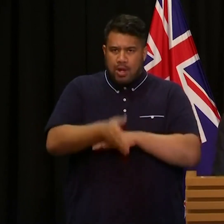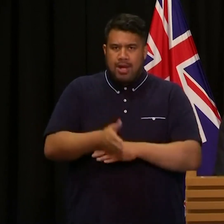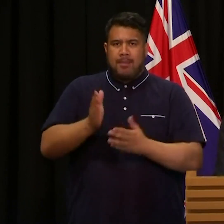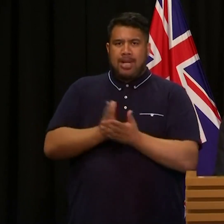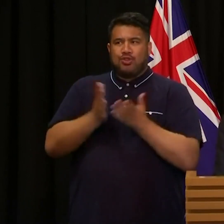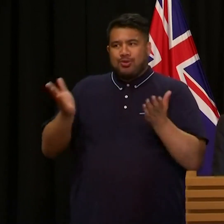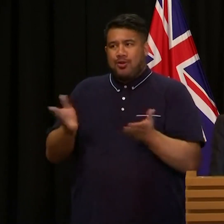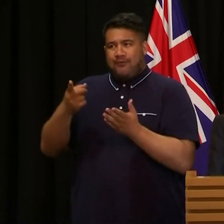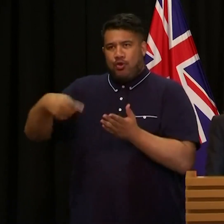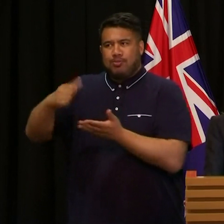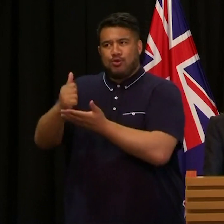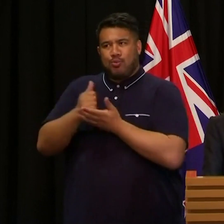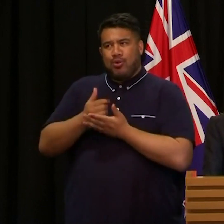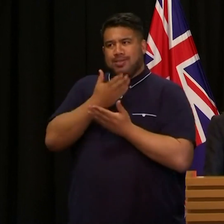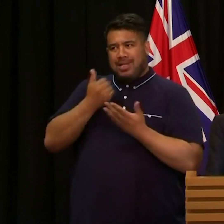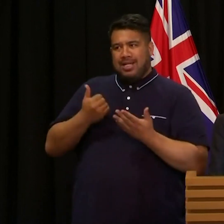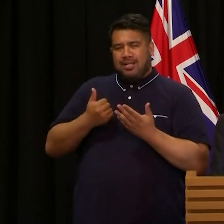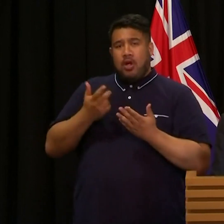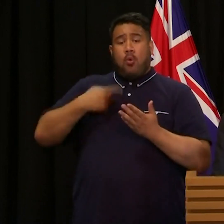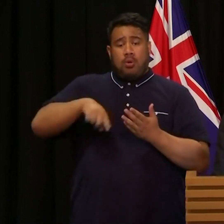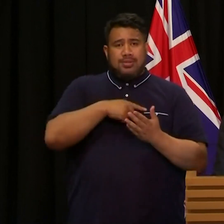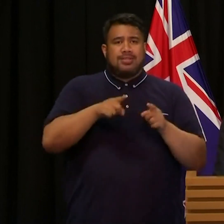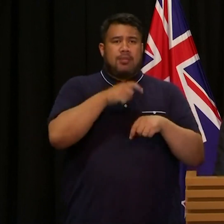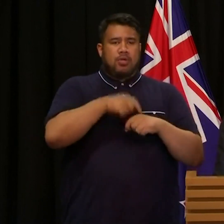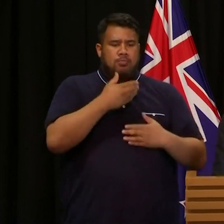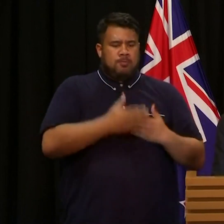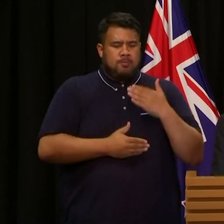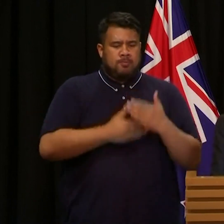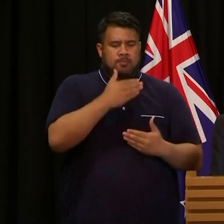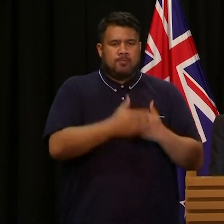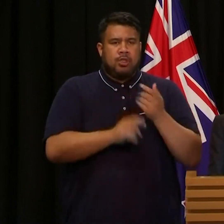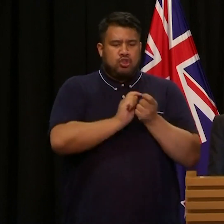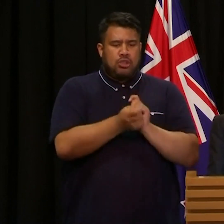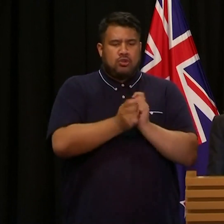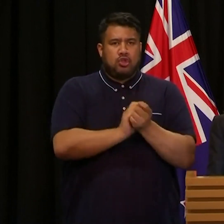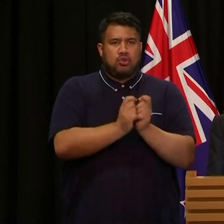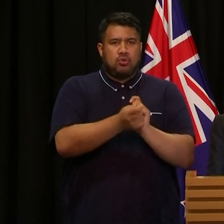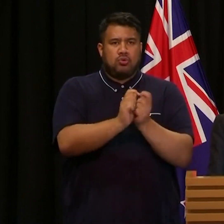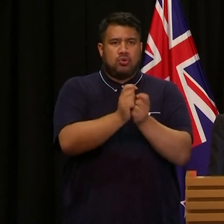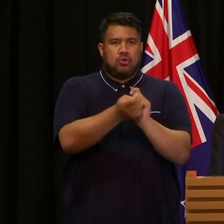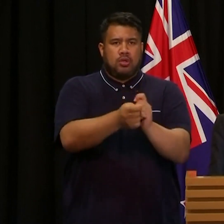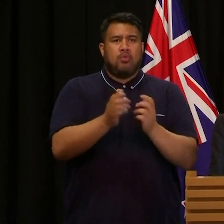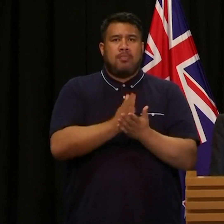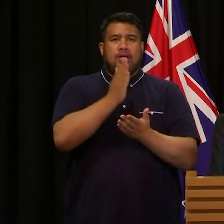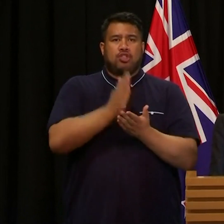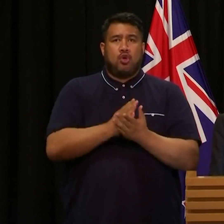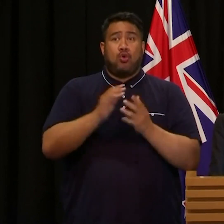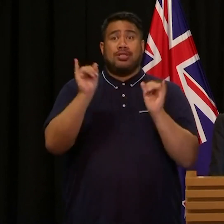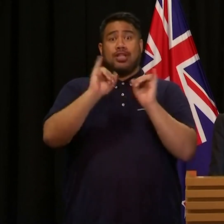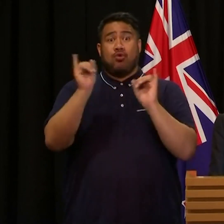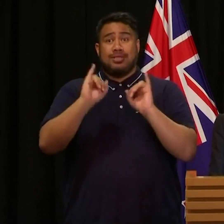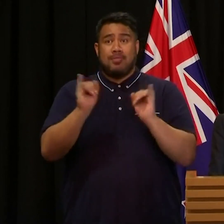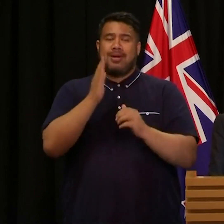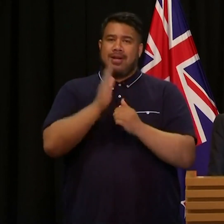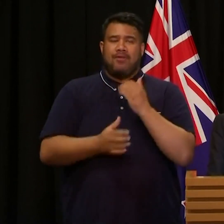as we work on the remaining tranches of reform that we must make to prevent an act of terror happening in our